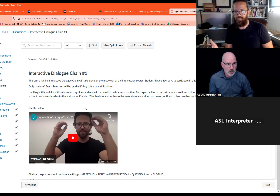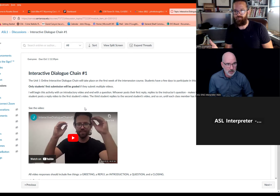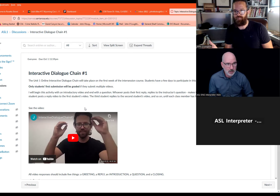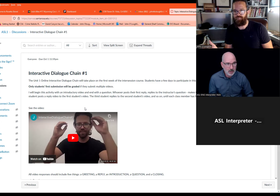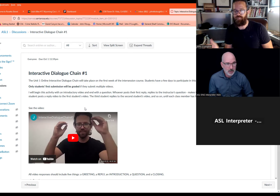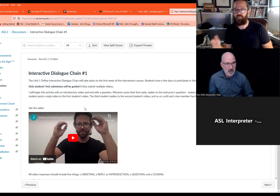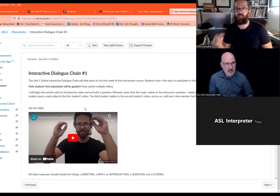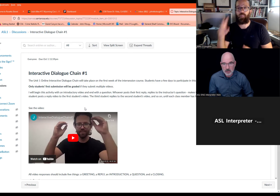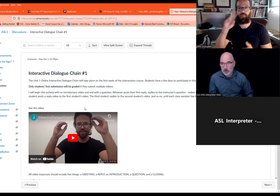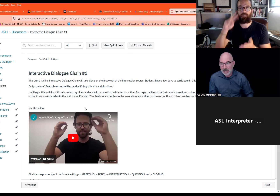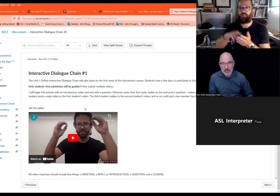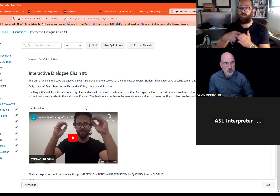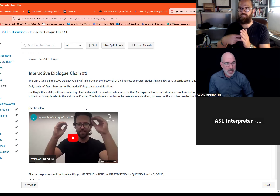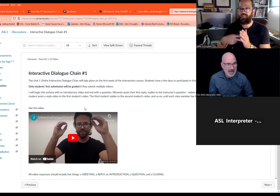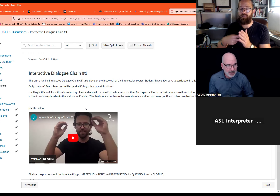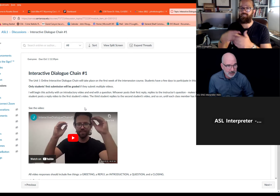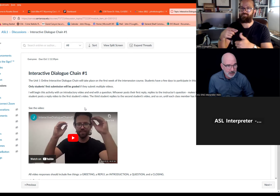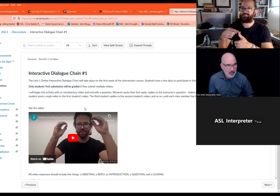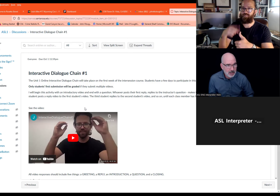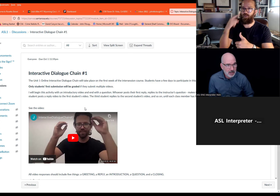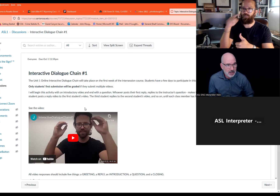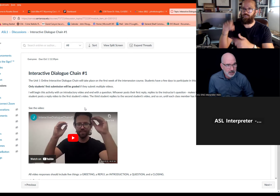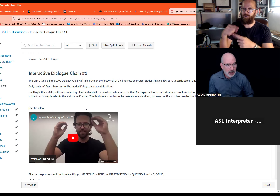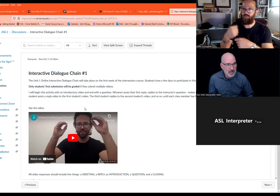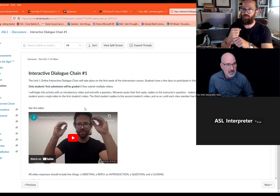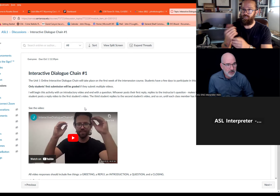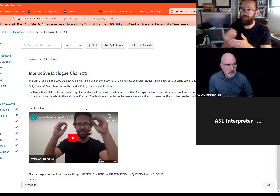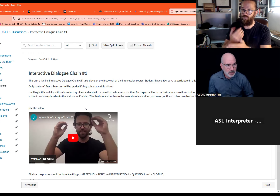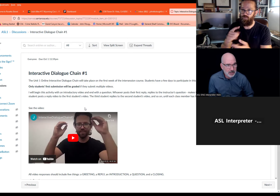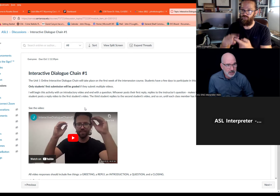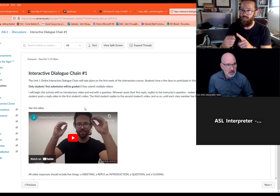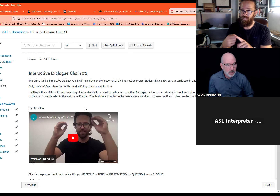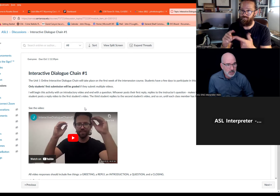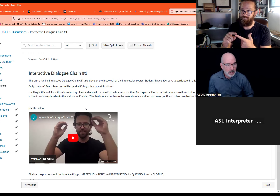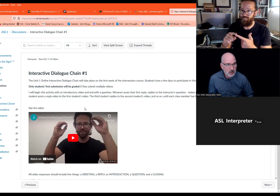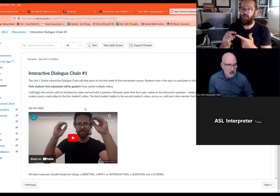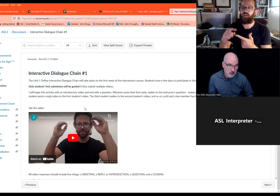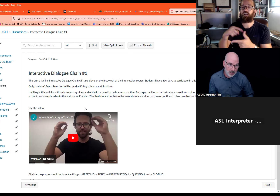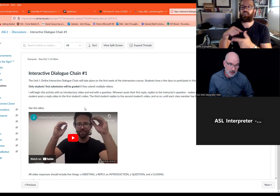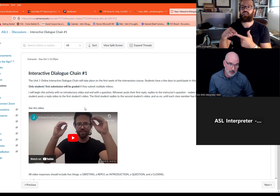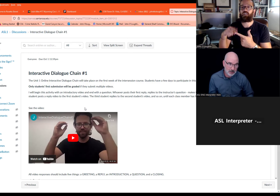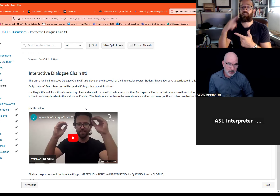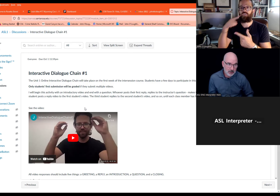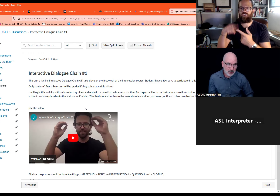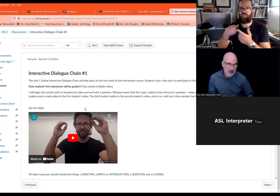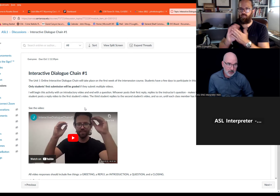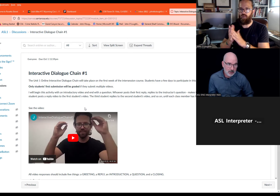so on. And this will be like a chain. And the idea for this is to make new friends.